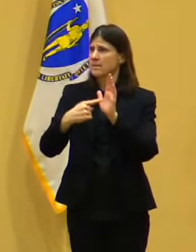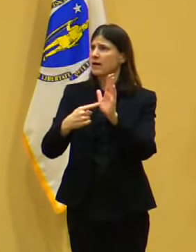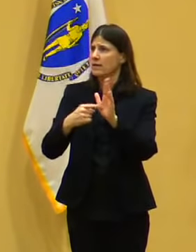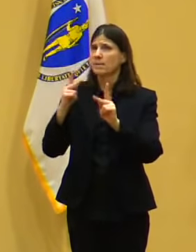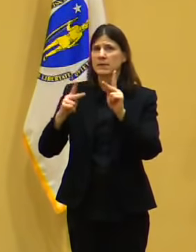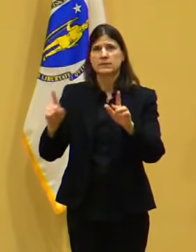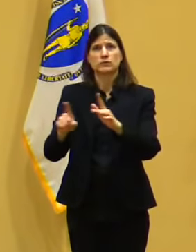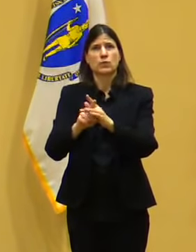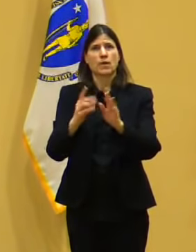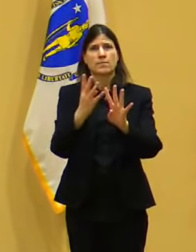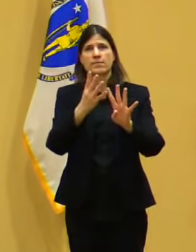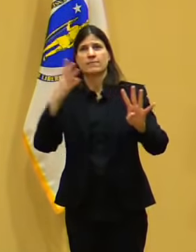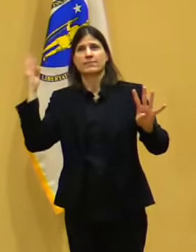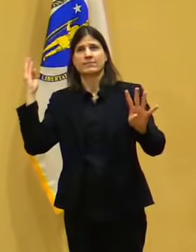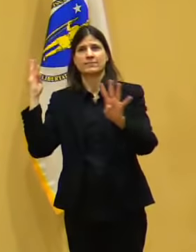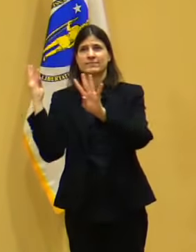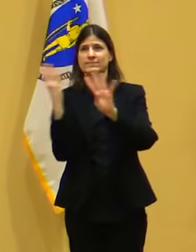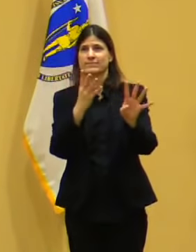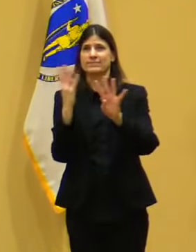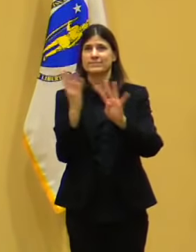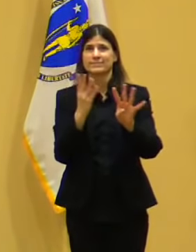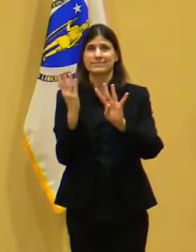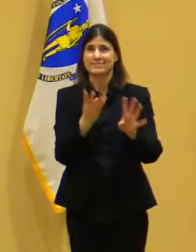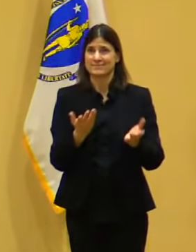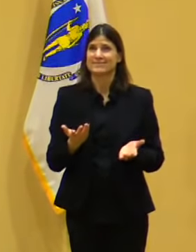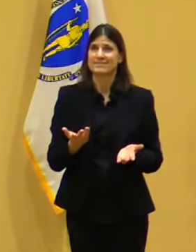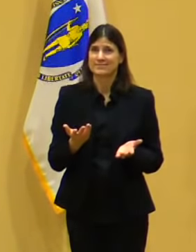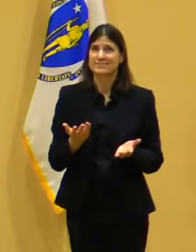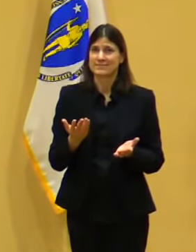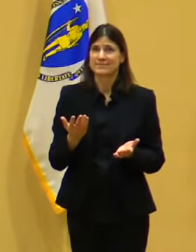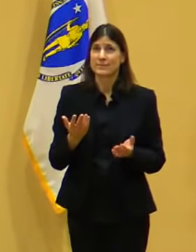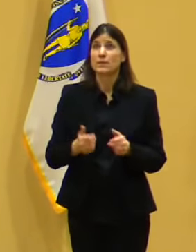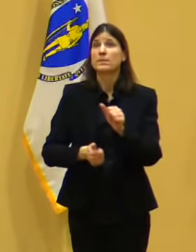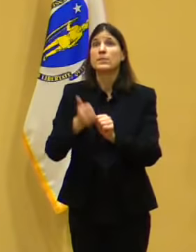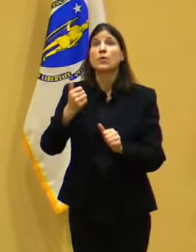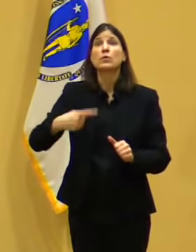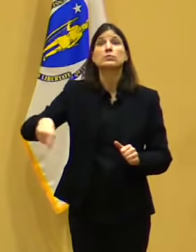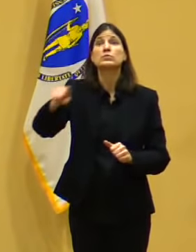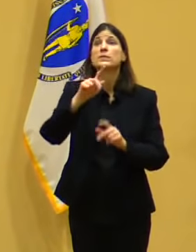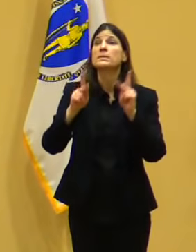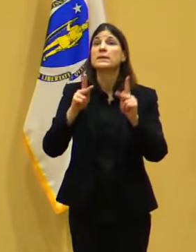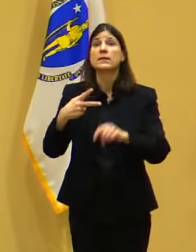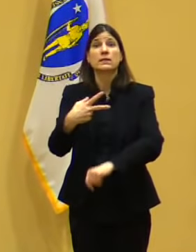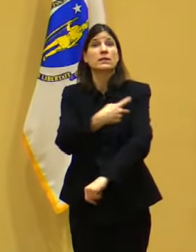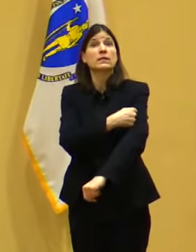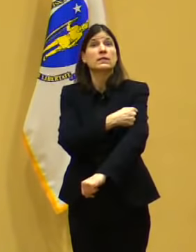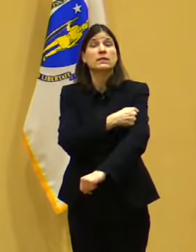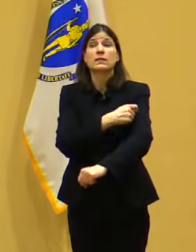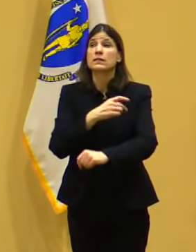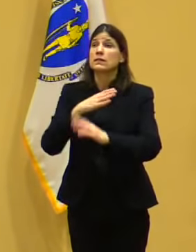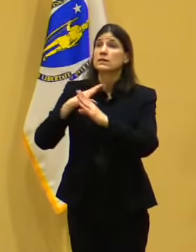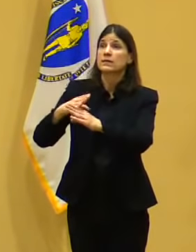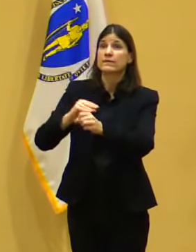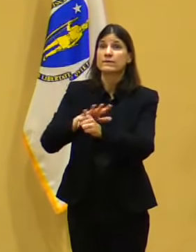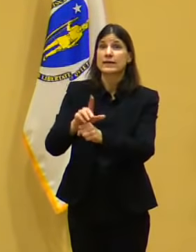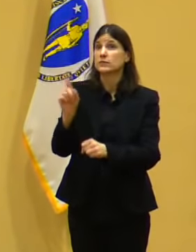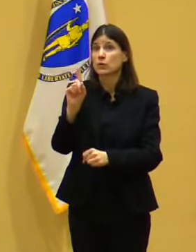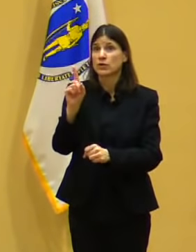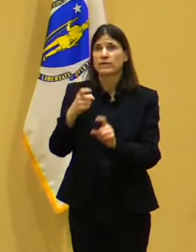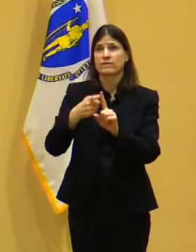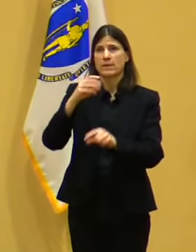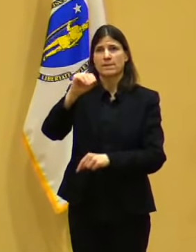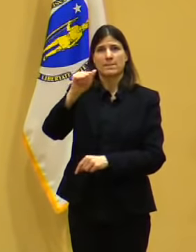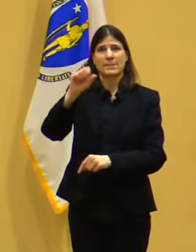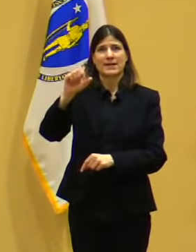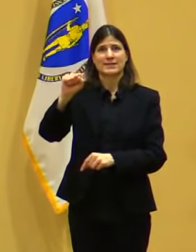of the shots that we're getting into arms here in Massachusetts, which is why we're adding two more, one in Metro West and another